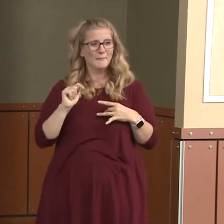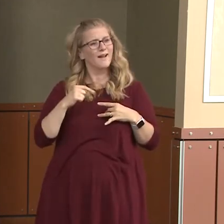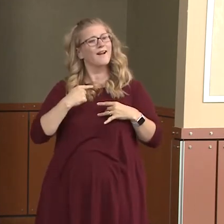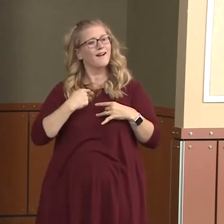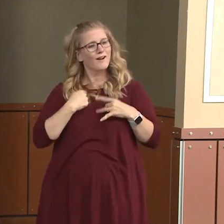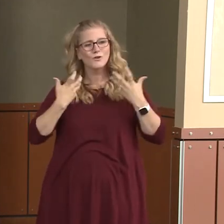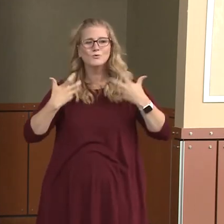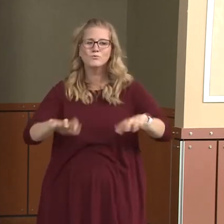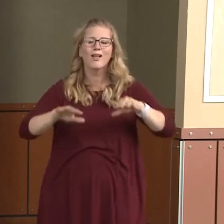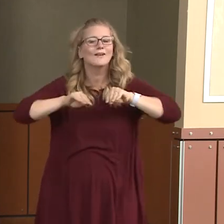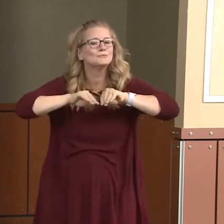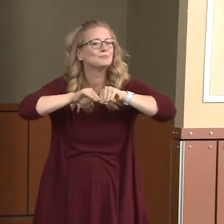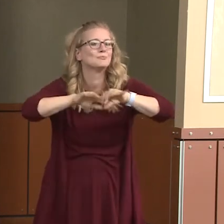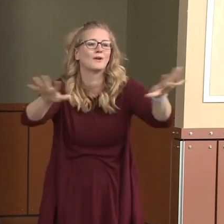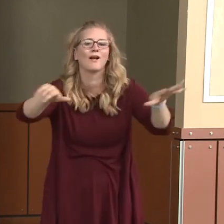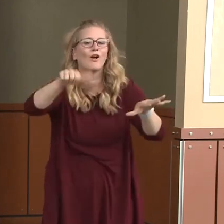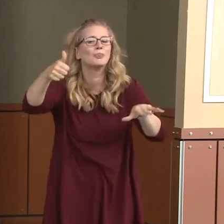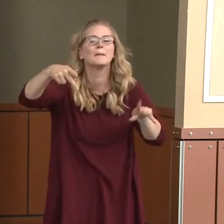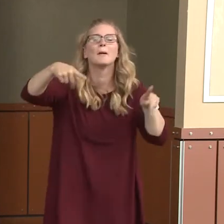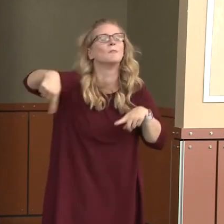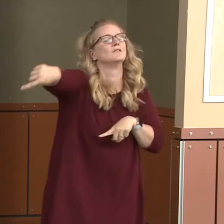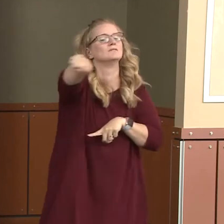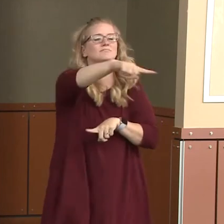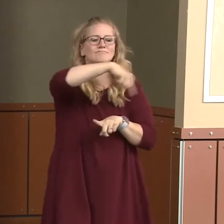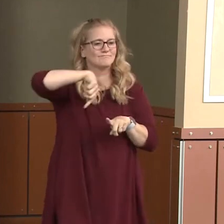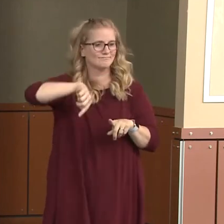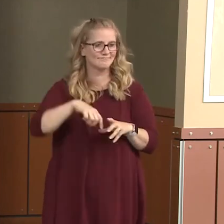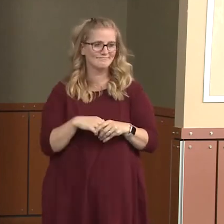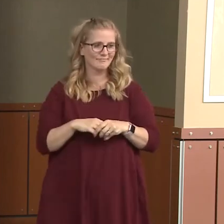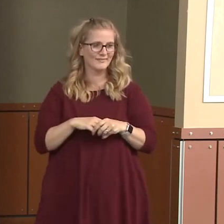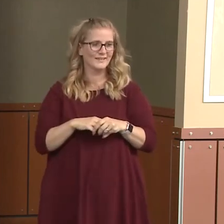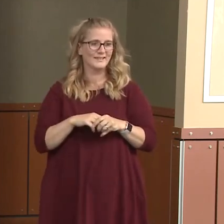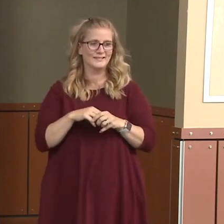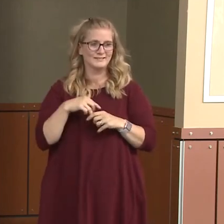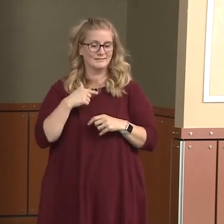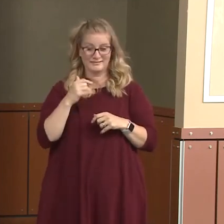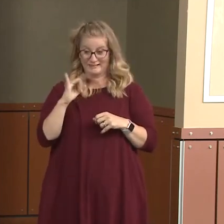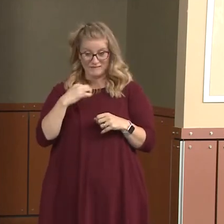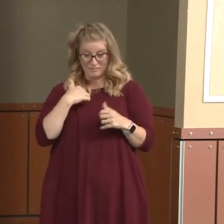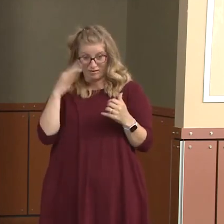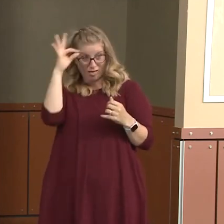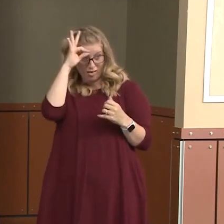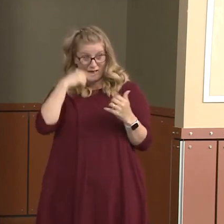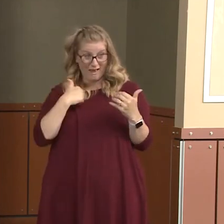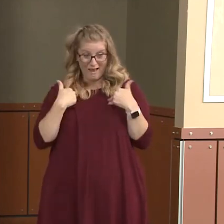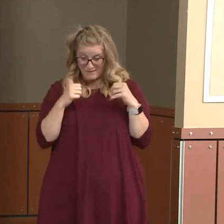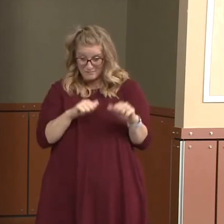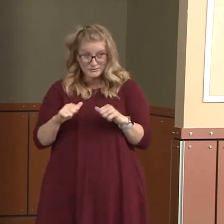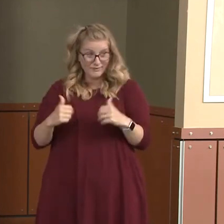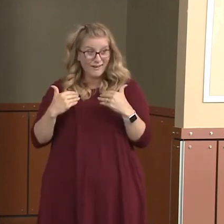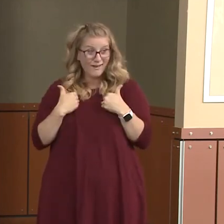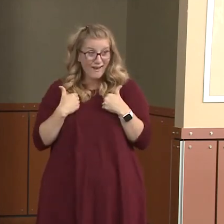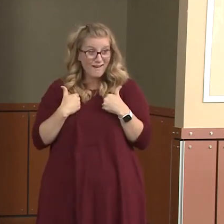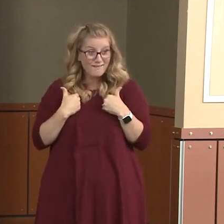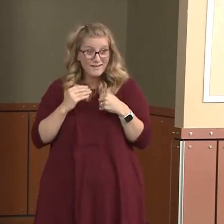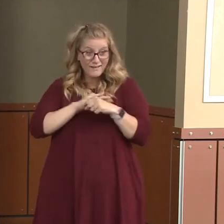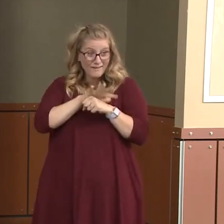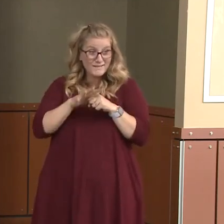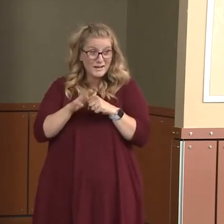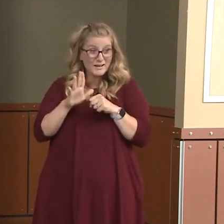might spread that to someone else if I became infected. Because I could be infected with COVID-19 and have no symptoms.